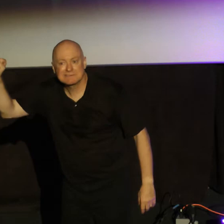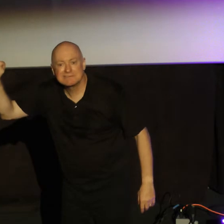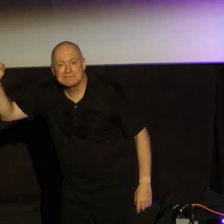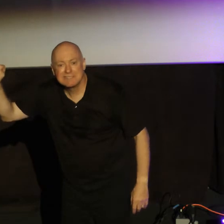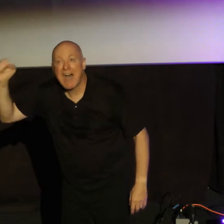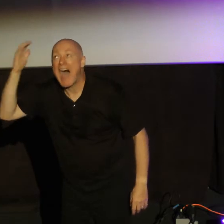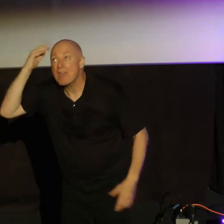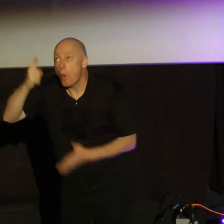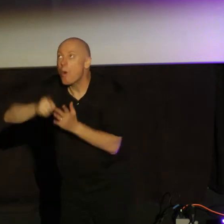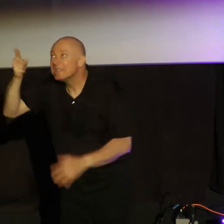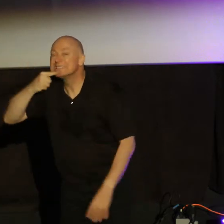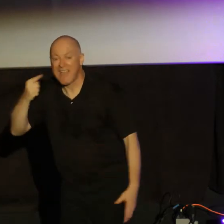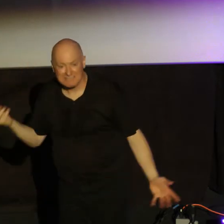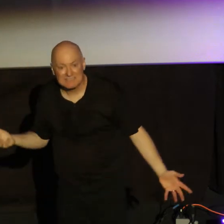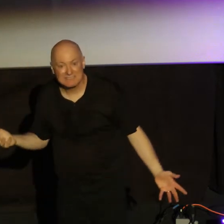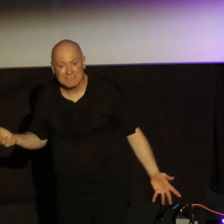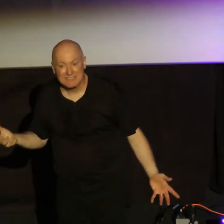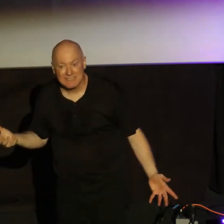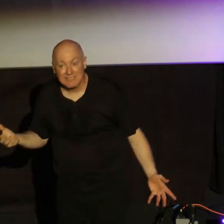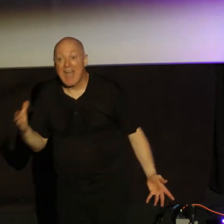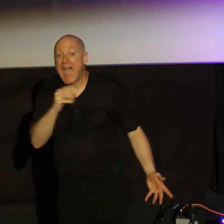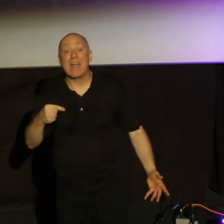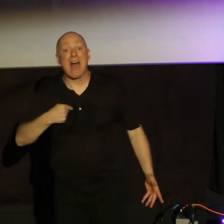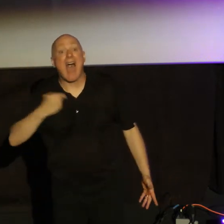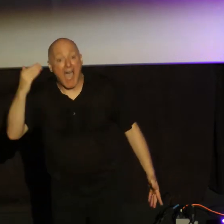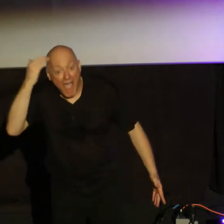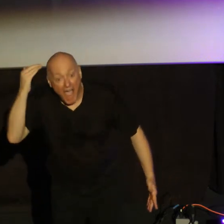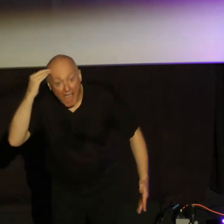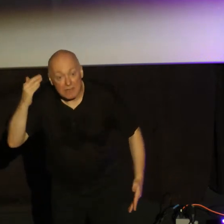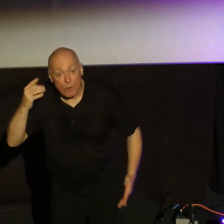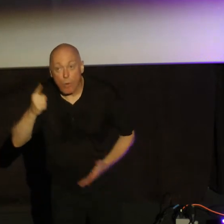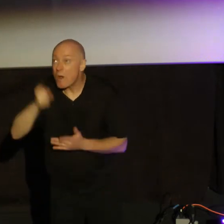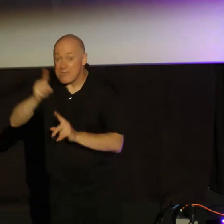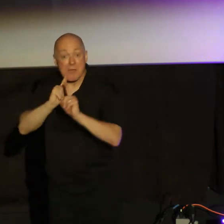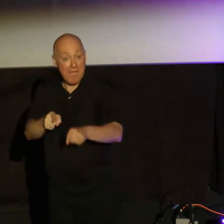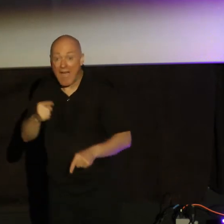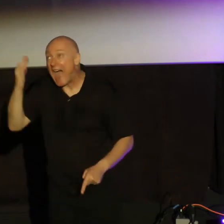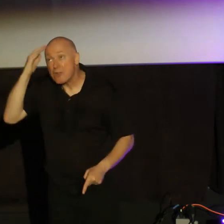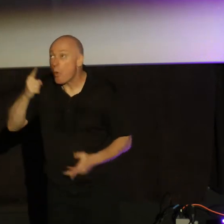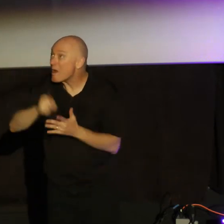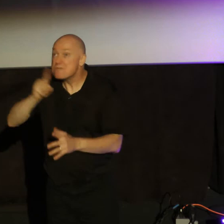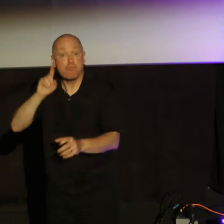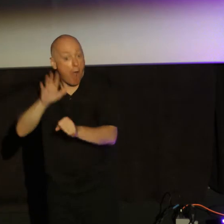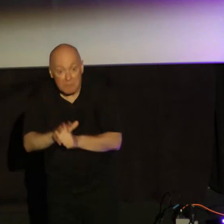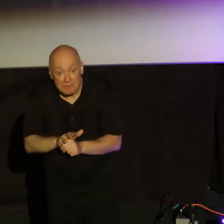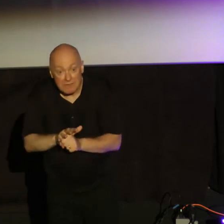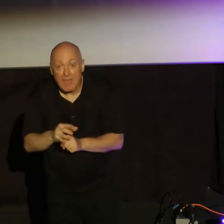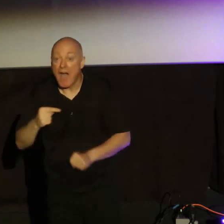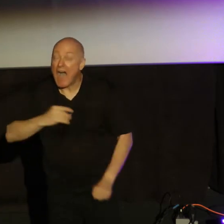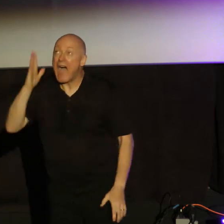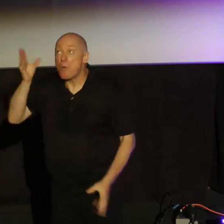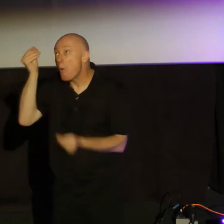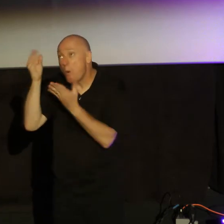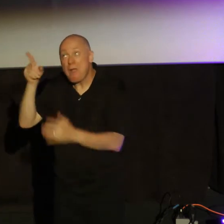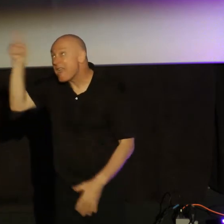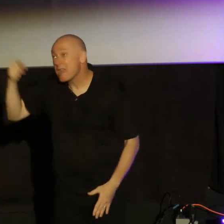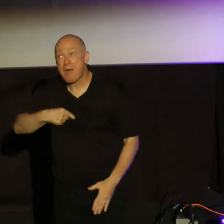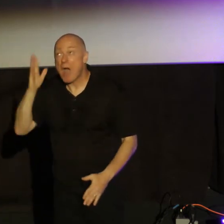know what he says. And I know what he's commanded. And I know what he's promised. And I will obey him. And I will praise him.